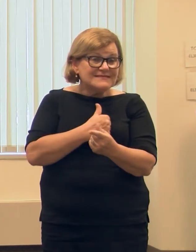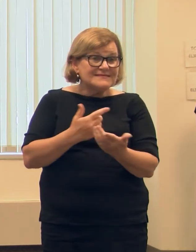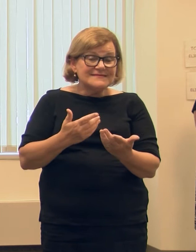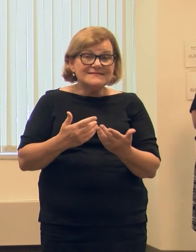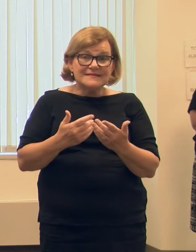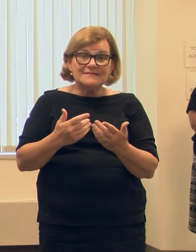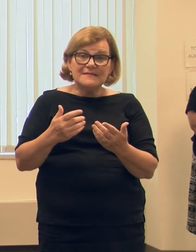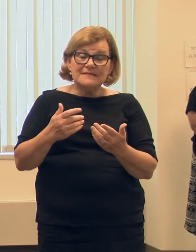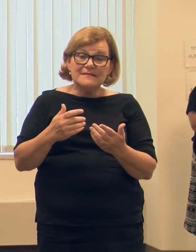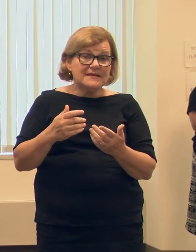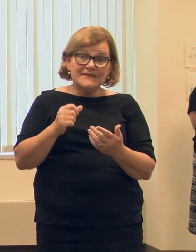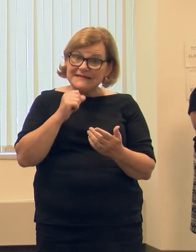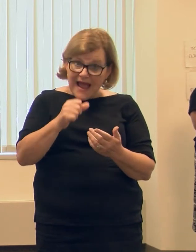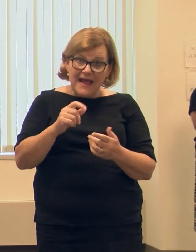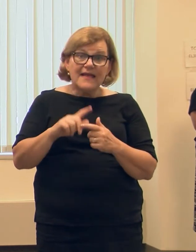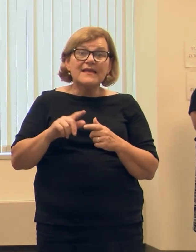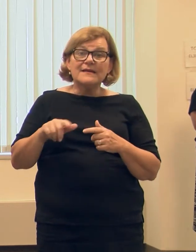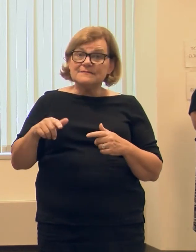And otherwise, we'll go to the phone.